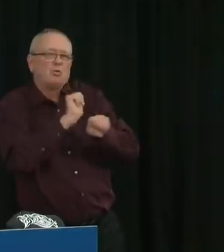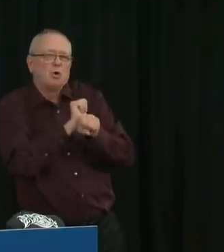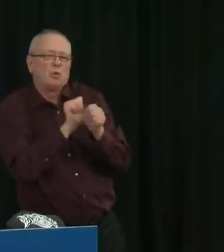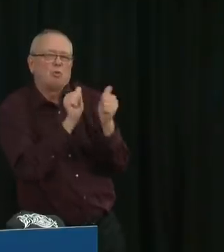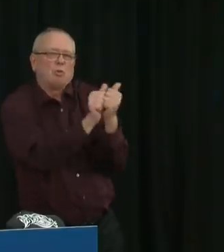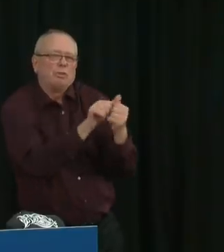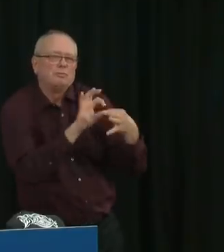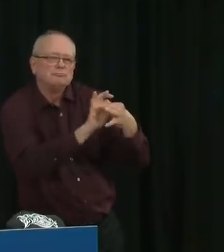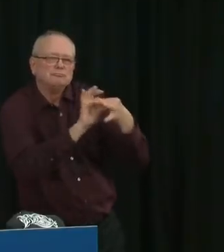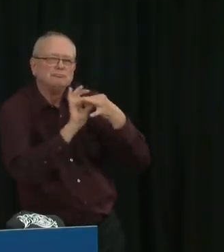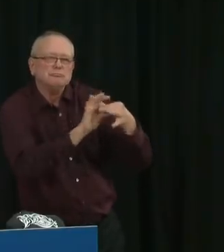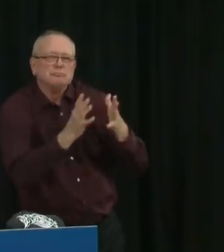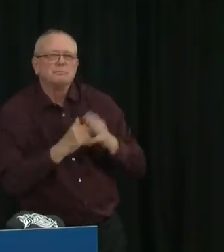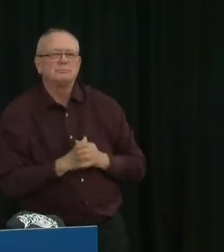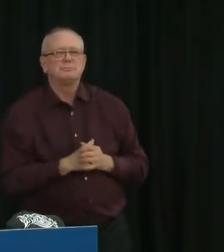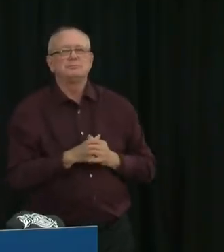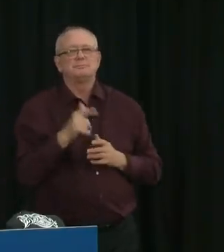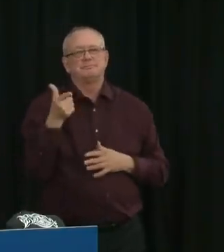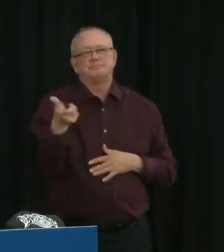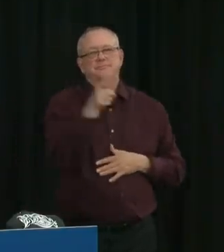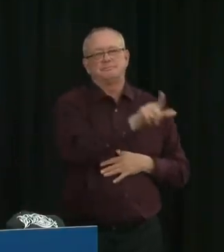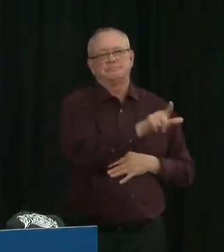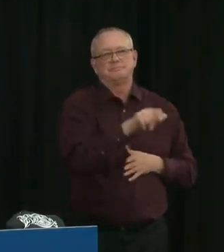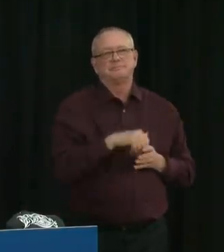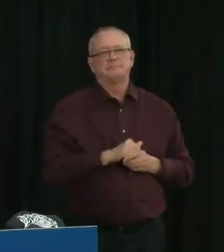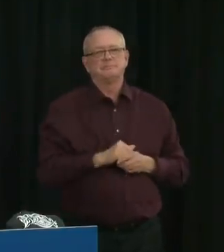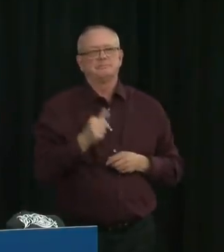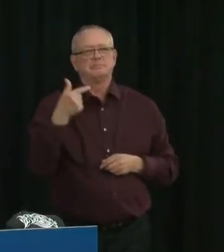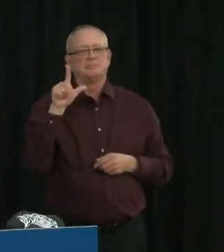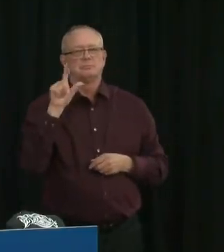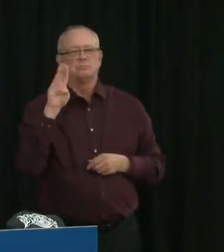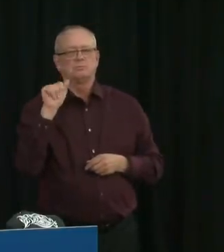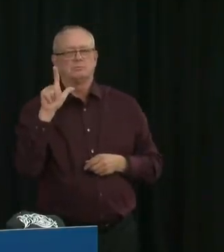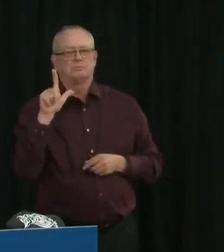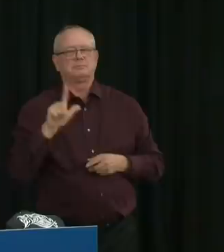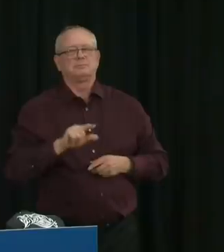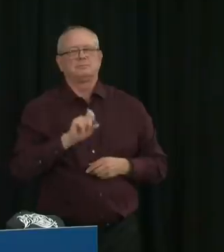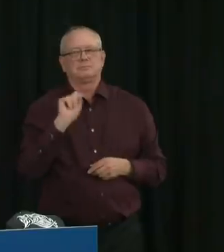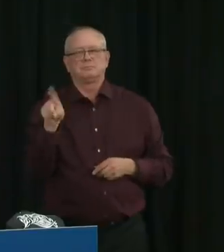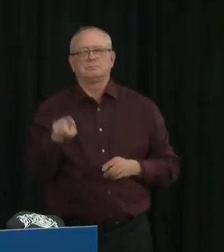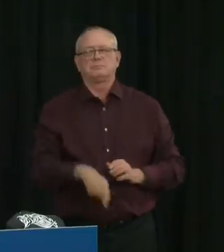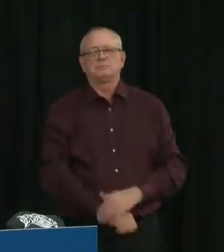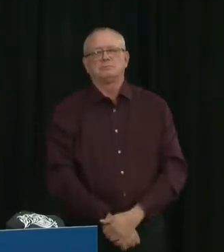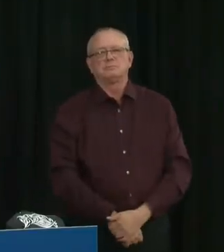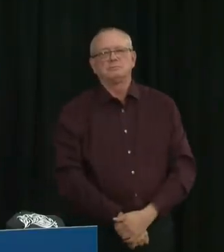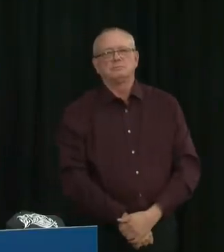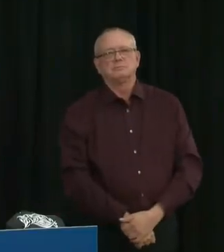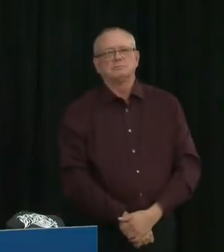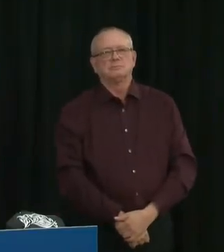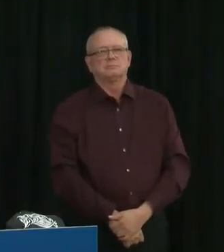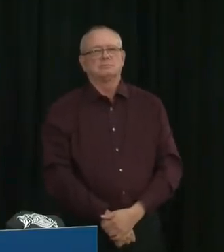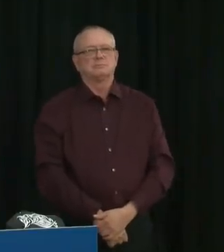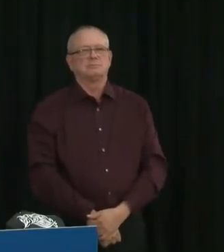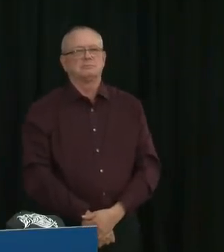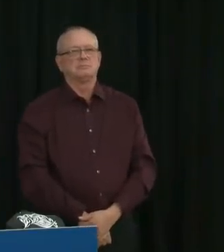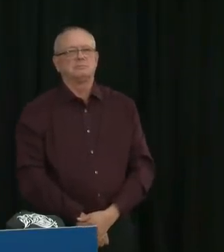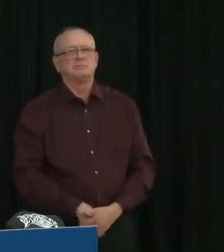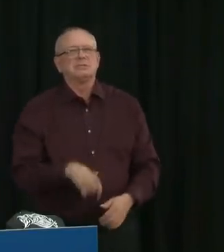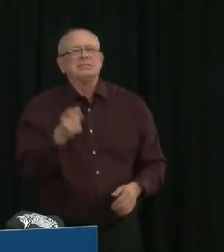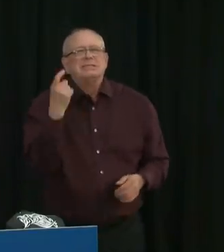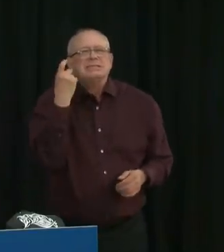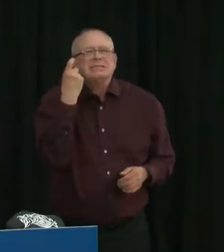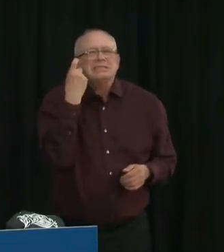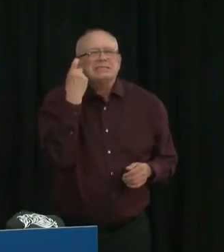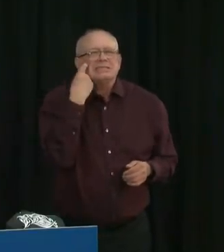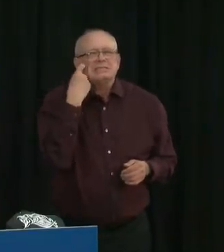Next is Julia Wong with Global News. Go ahead, Julia. Hi, Dr. Hinsha. You spoke about younger Albertans earlier